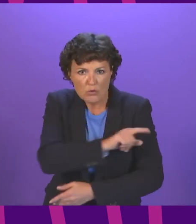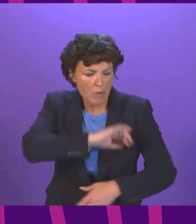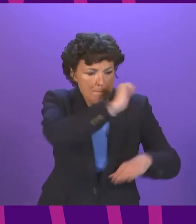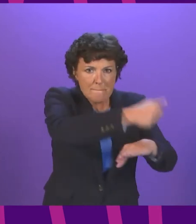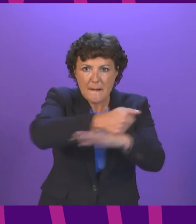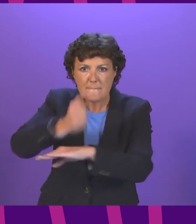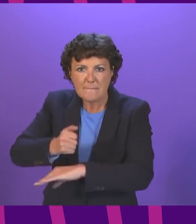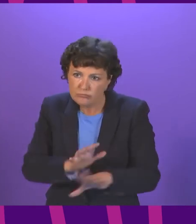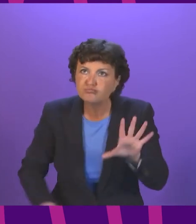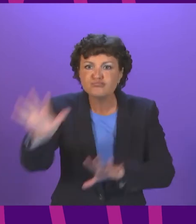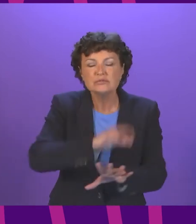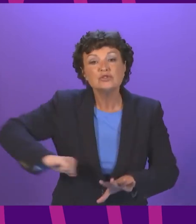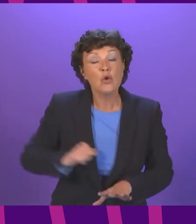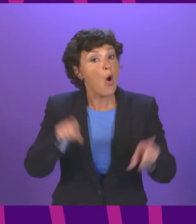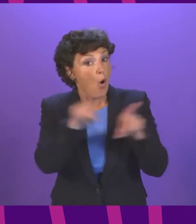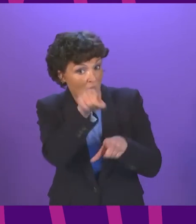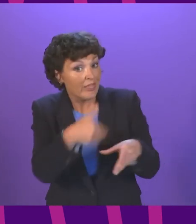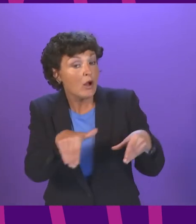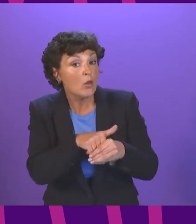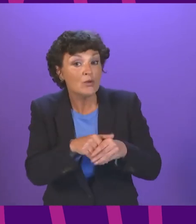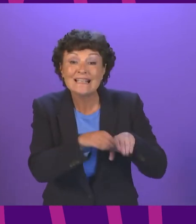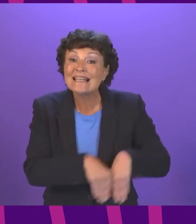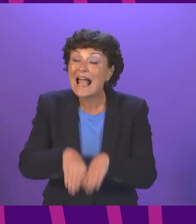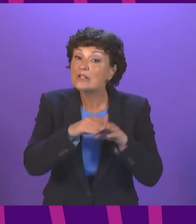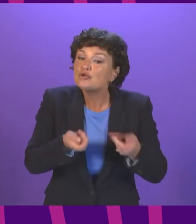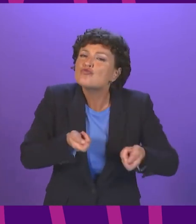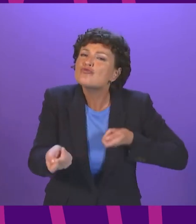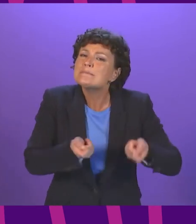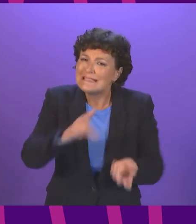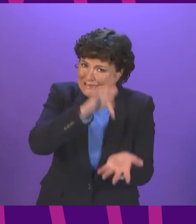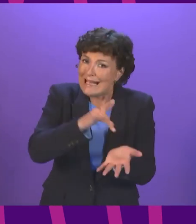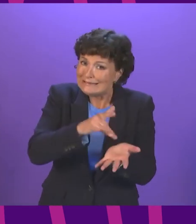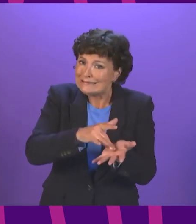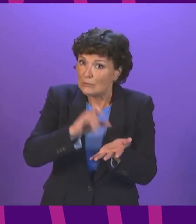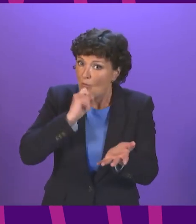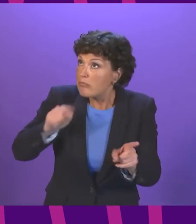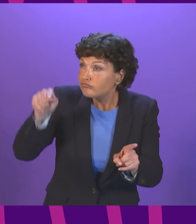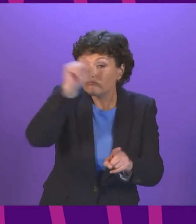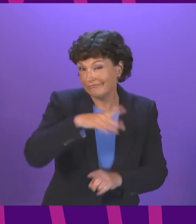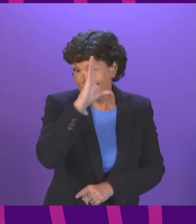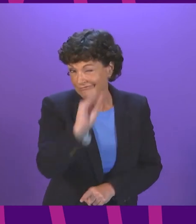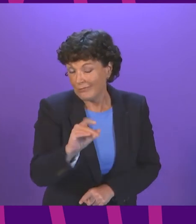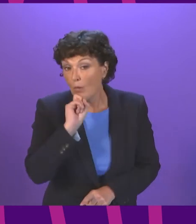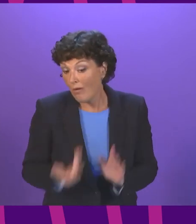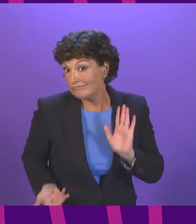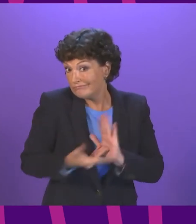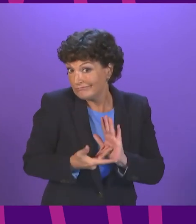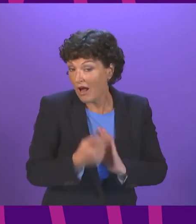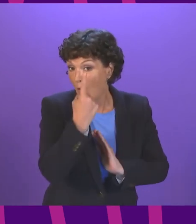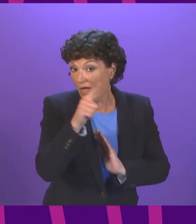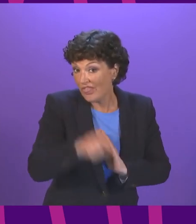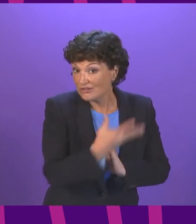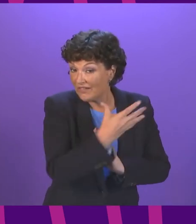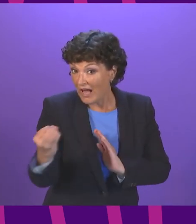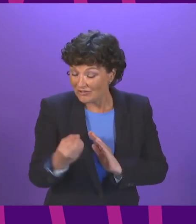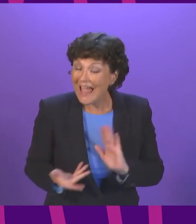This will include completion of the network of national treatment centres. I can confirm that 1,500 additional NHS staff members will be